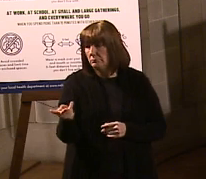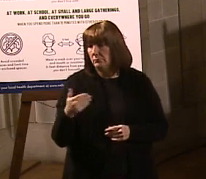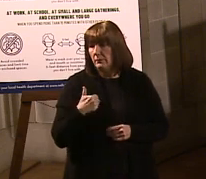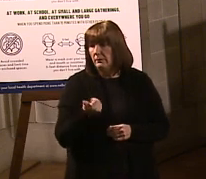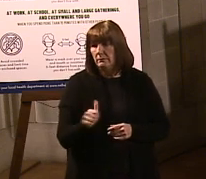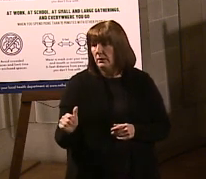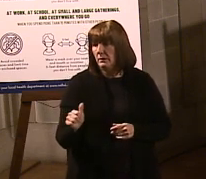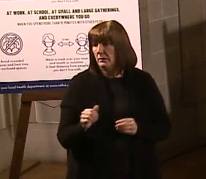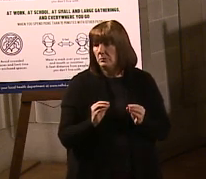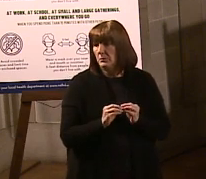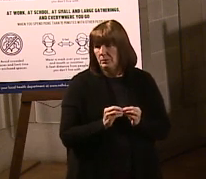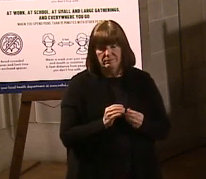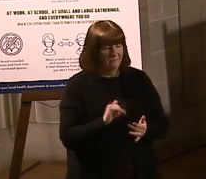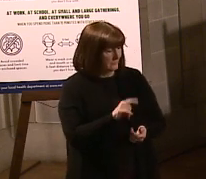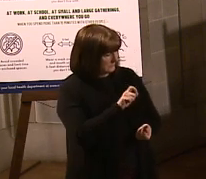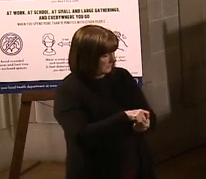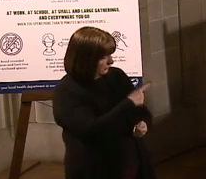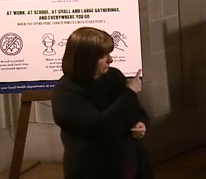further questions?